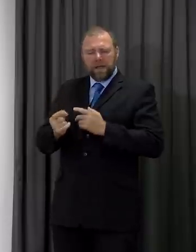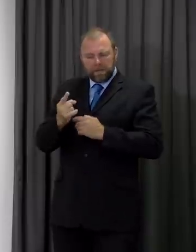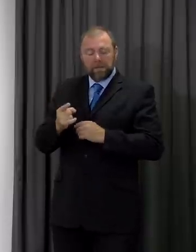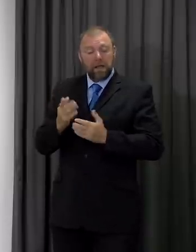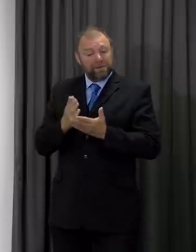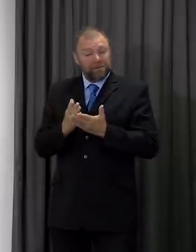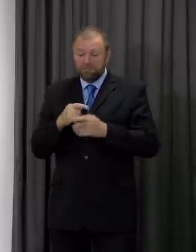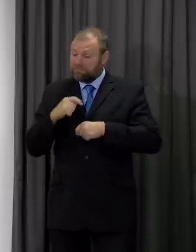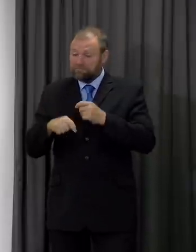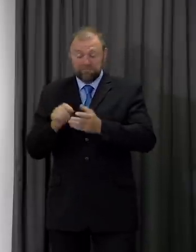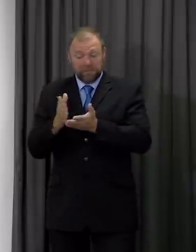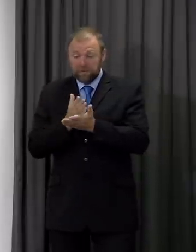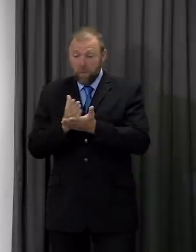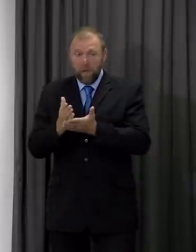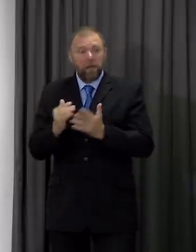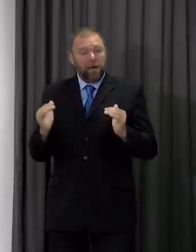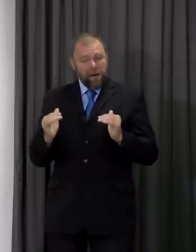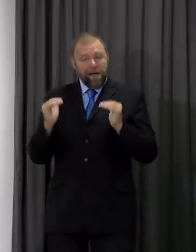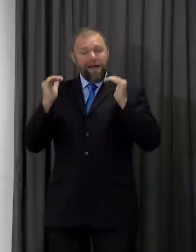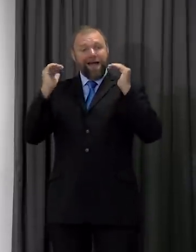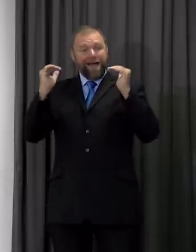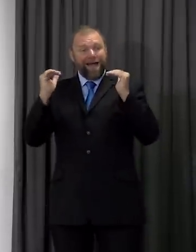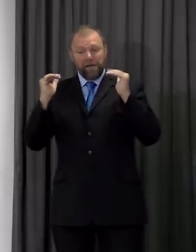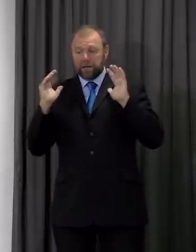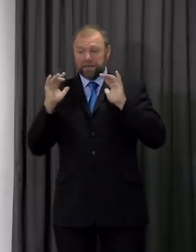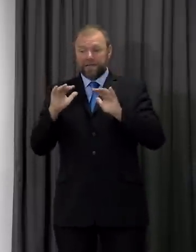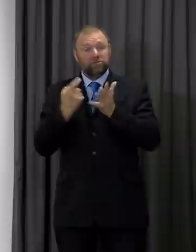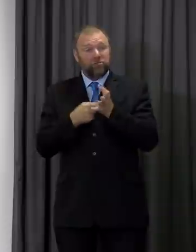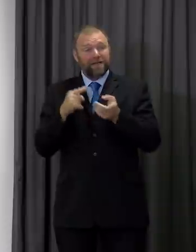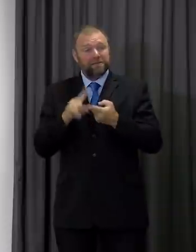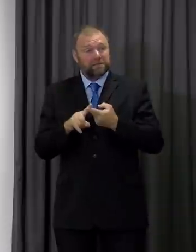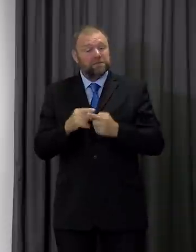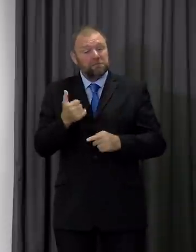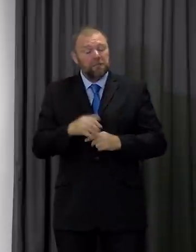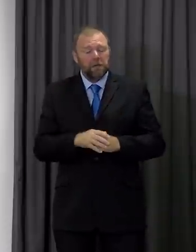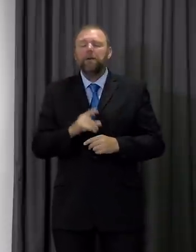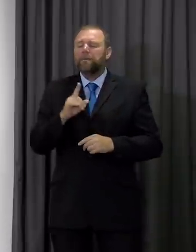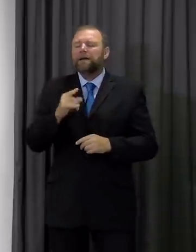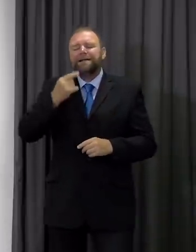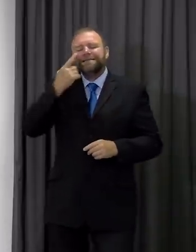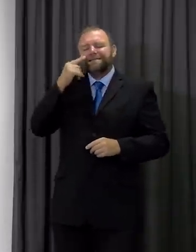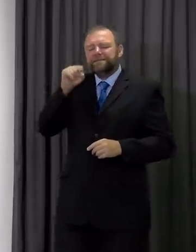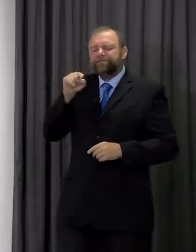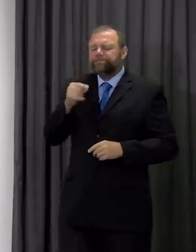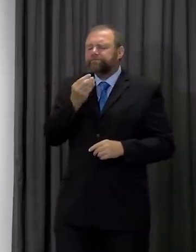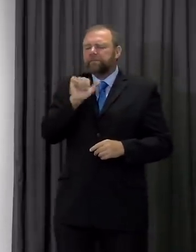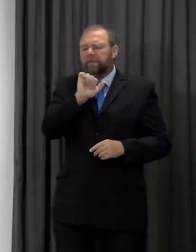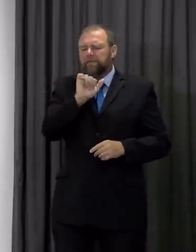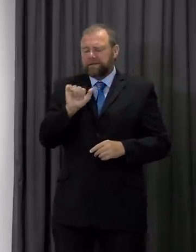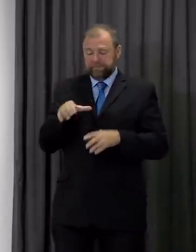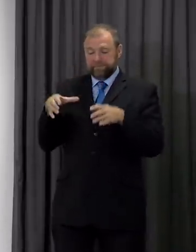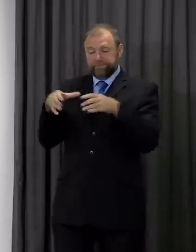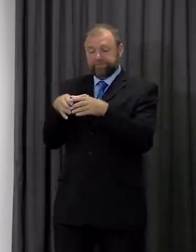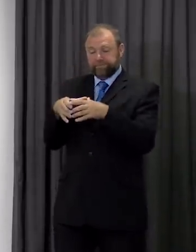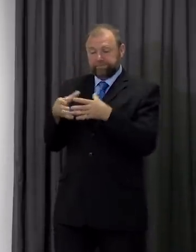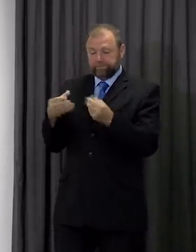pretty smoothly with a very high attendance rate what we've seen though with those classes or potential year groups we've needed to isolate is in